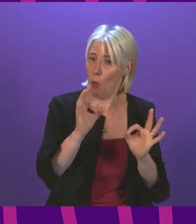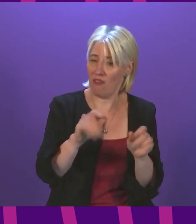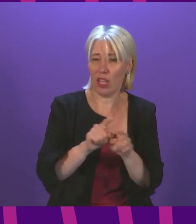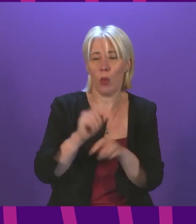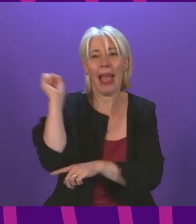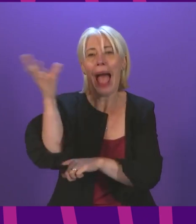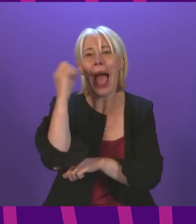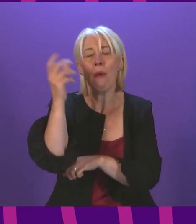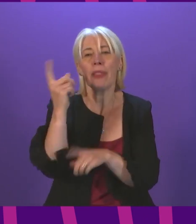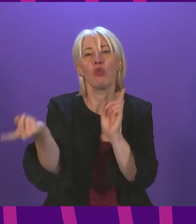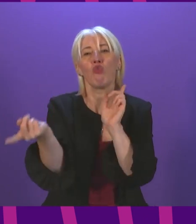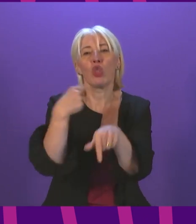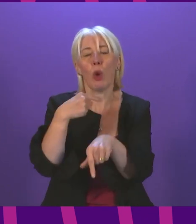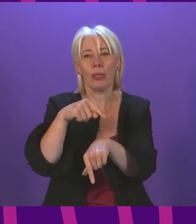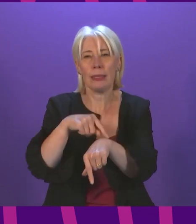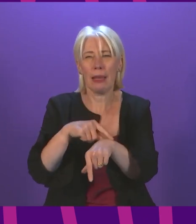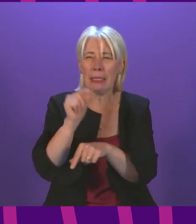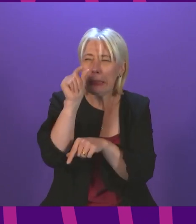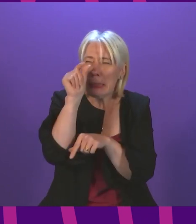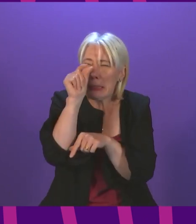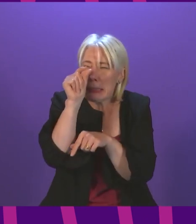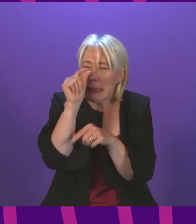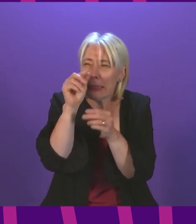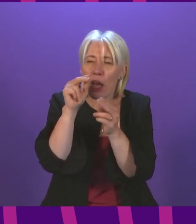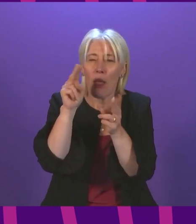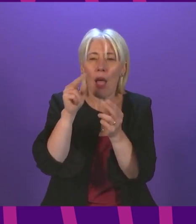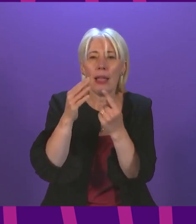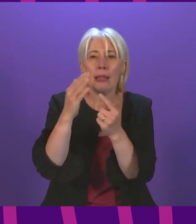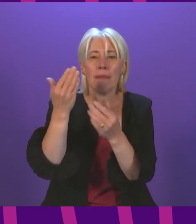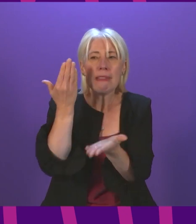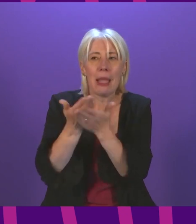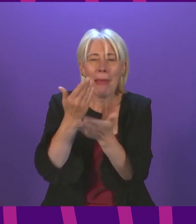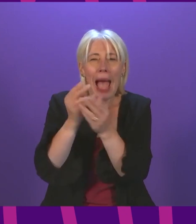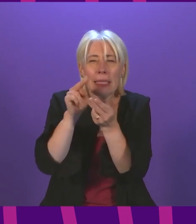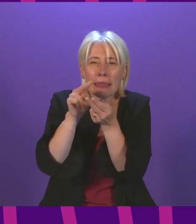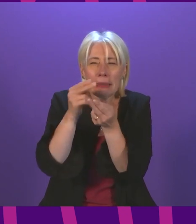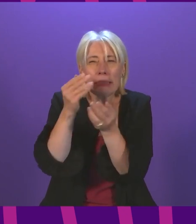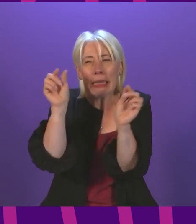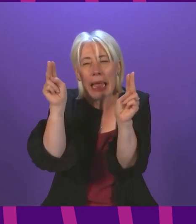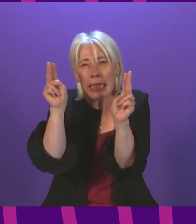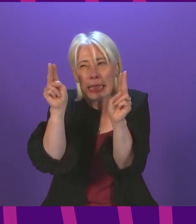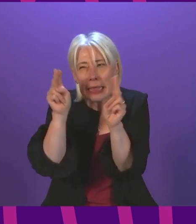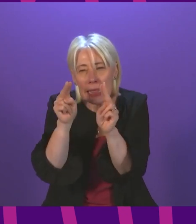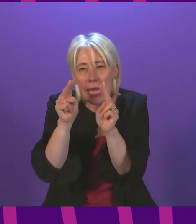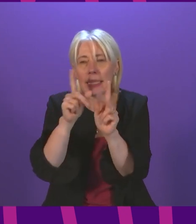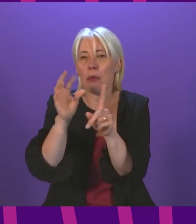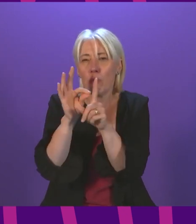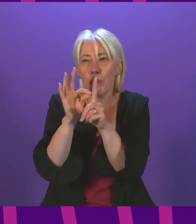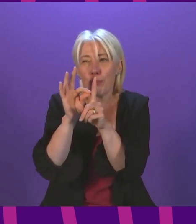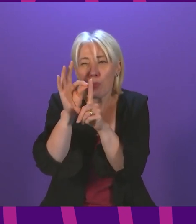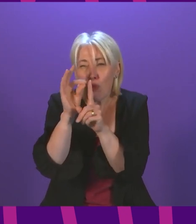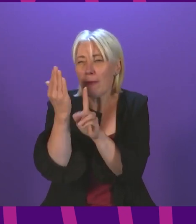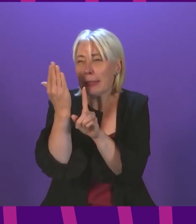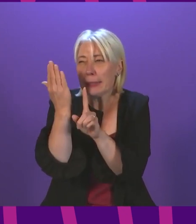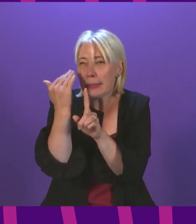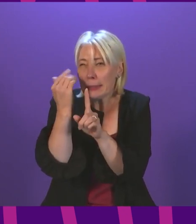times again a slight very slight easing of the demand pressure and a corresponding improvement over the past week in